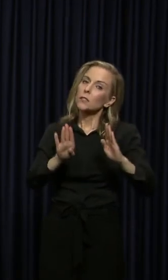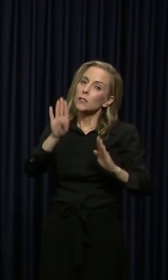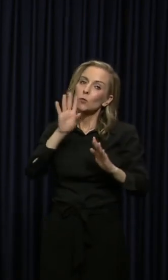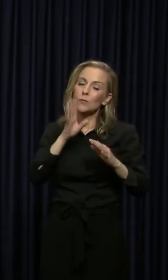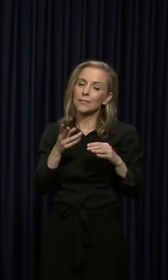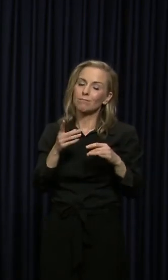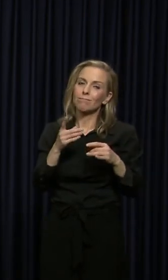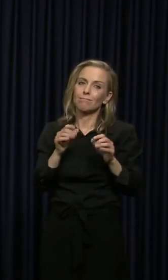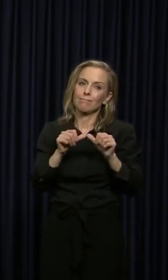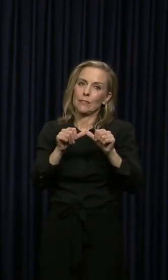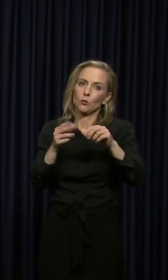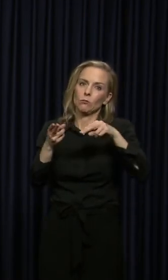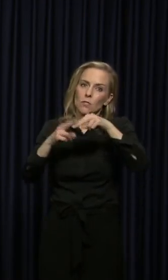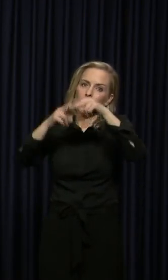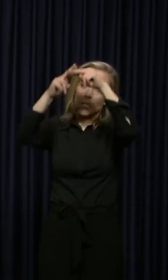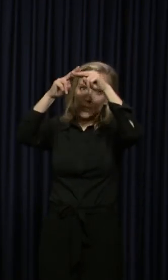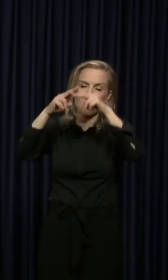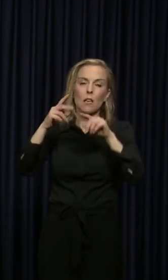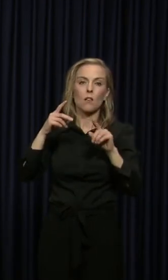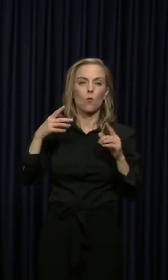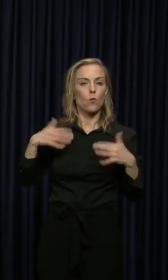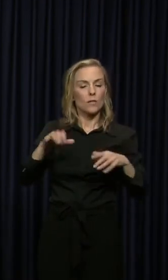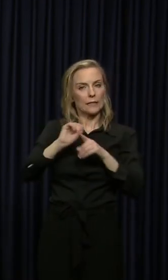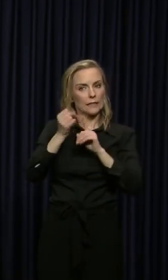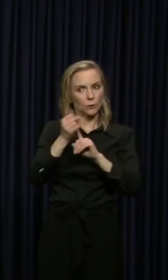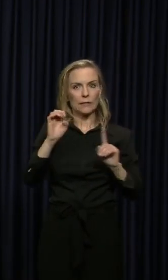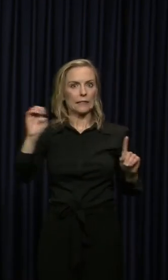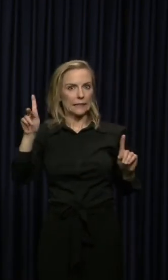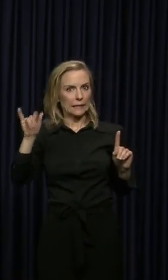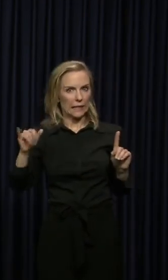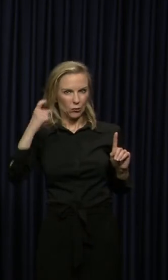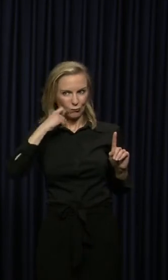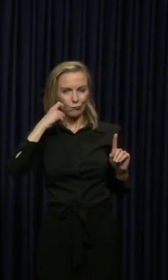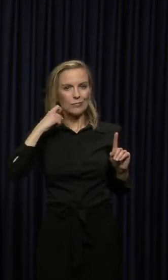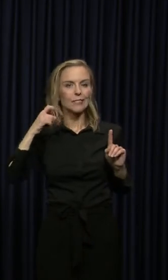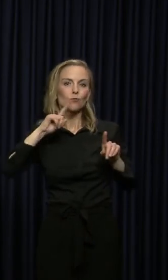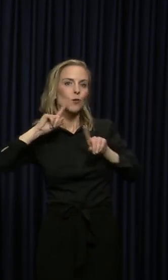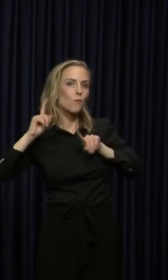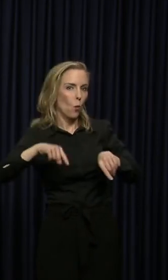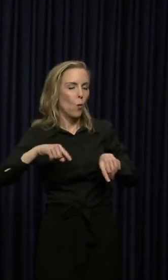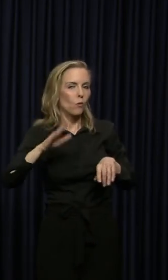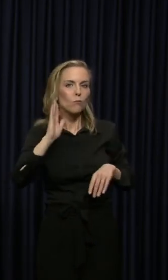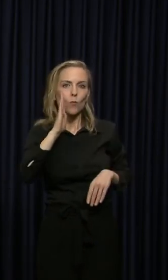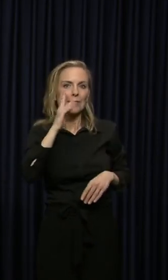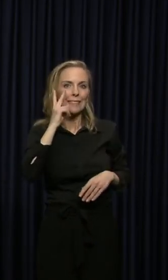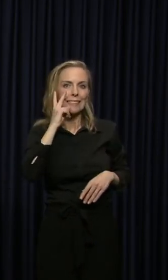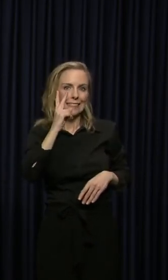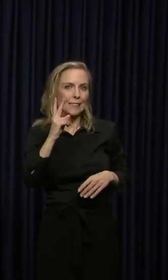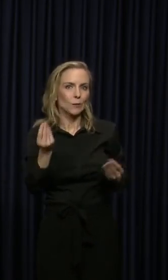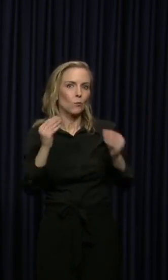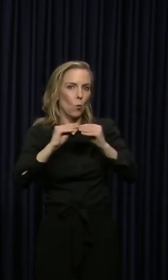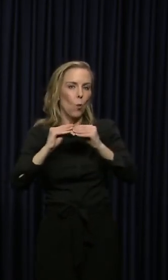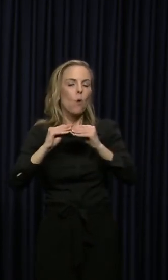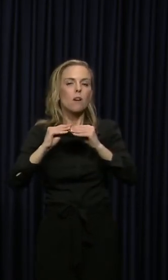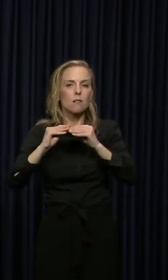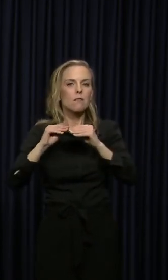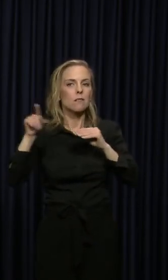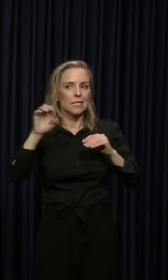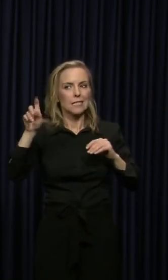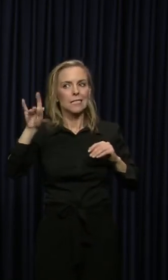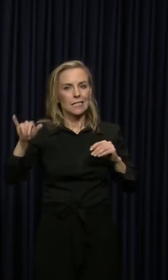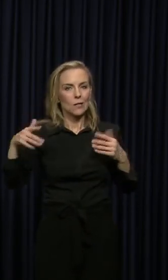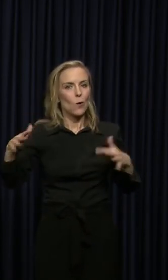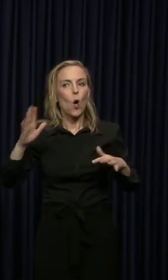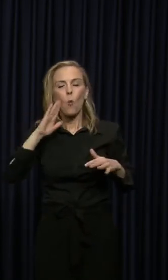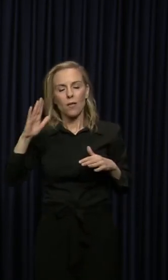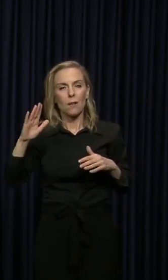And we had cases from eastern Kentucky and our report today, and they're going to be more of them. I believe all these people are going to be back